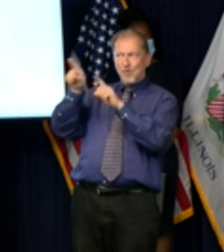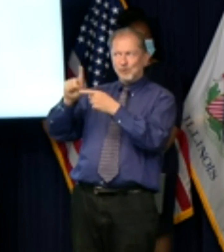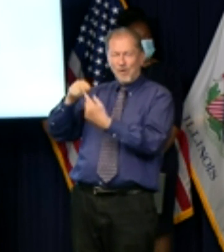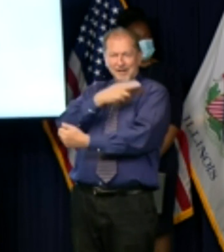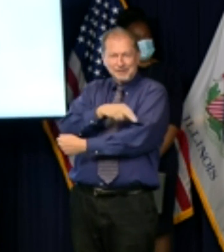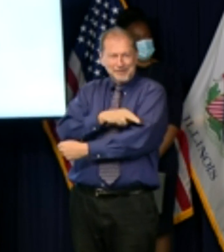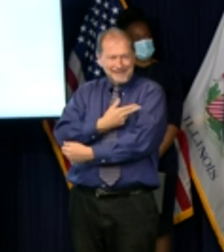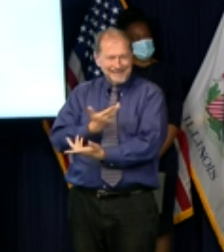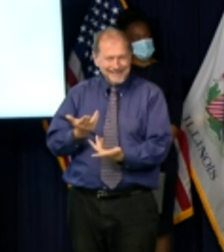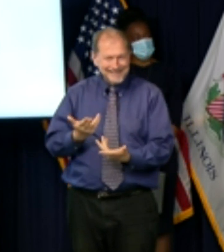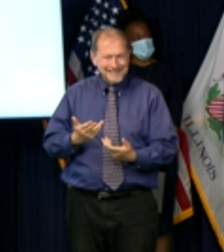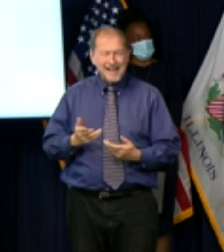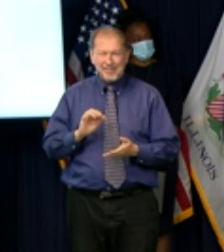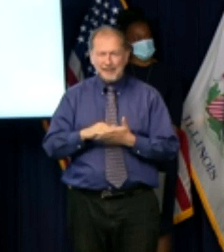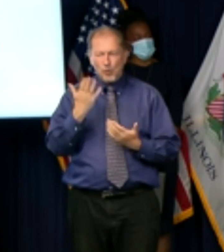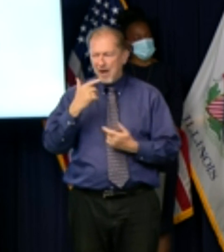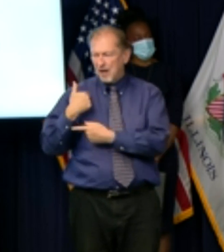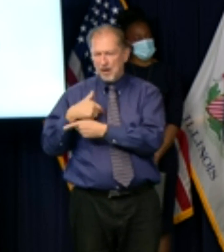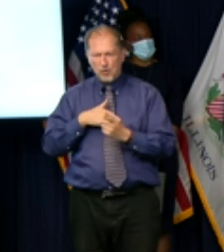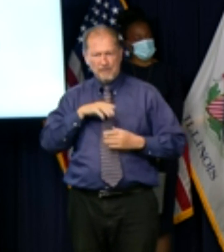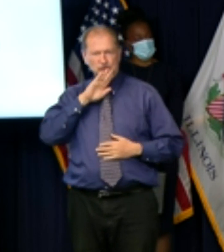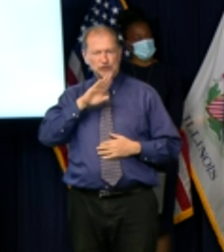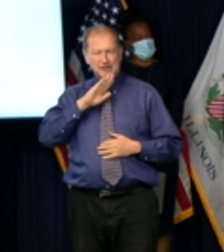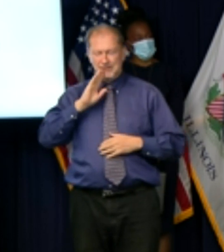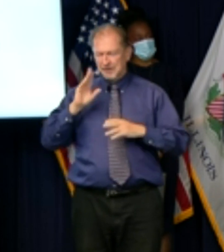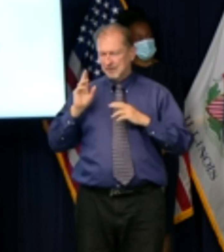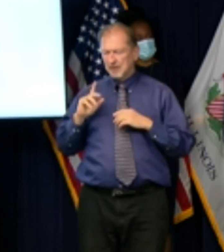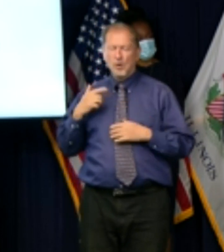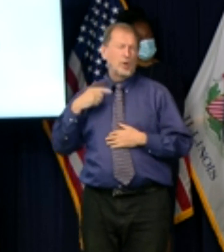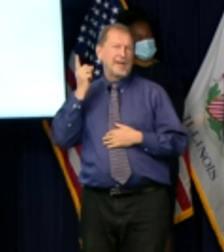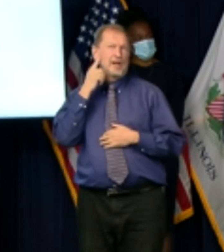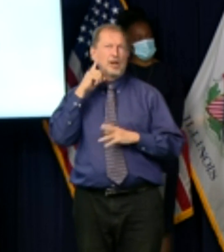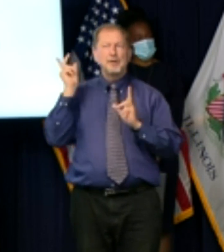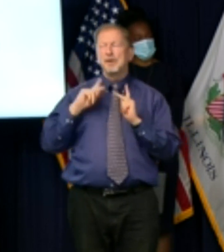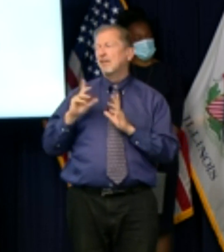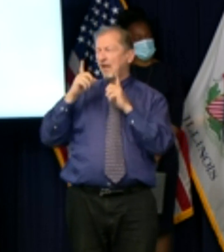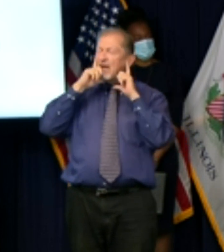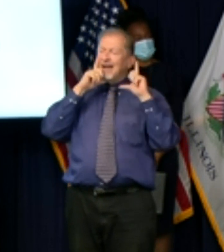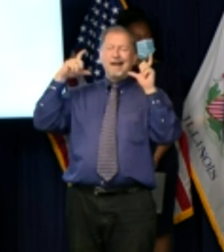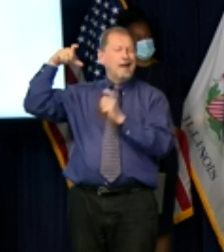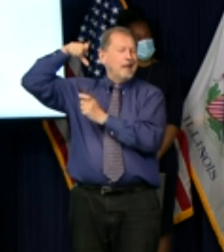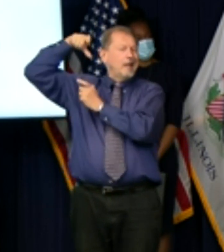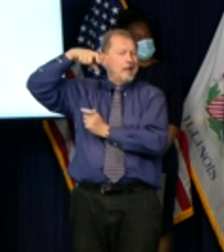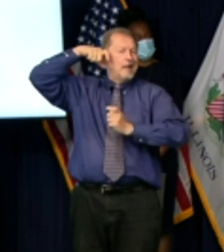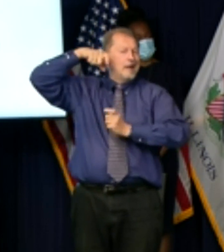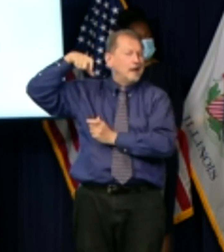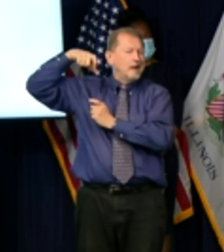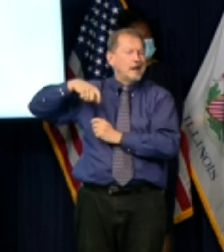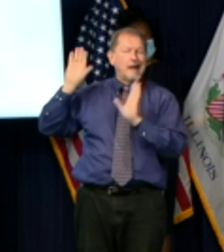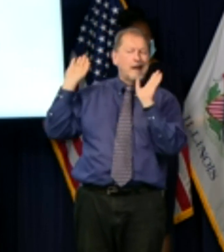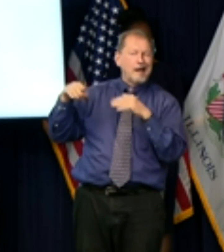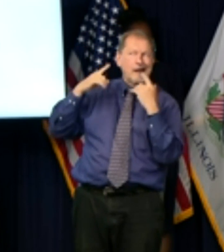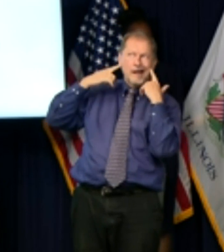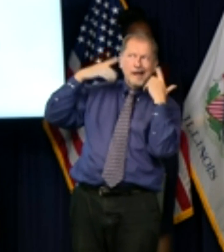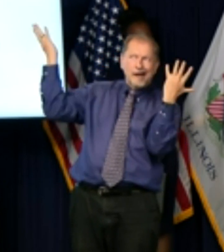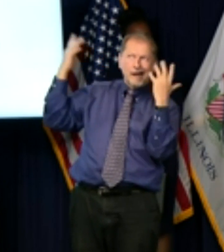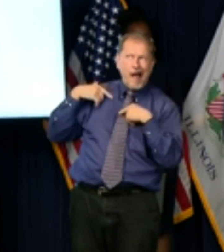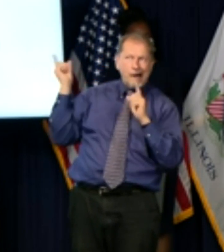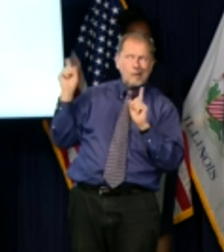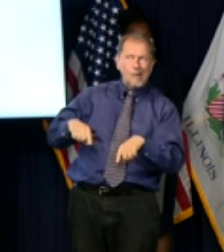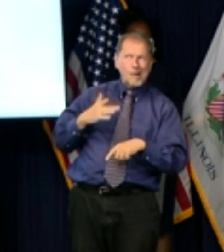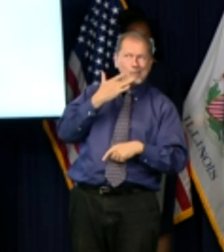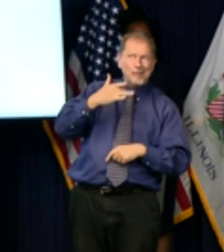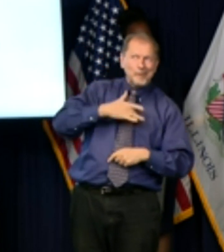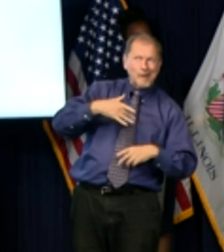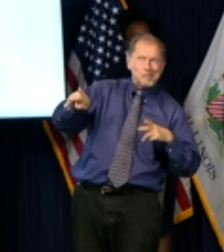part of it is where the frustration is is we hear about people attending birthday parties going to weddings and then spreading it to their